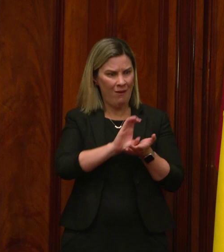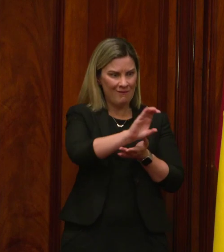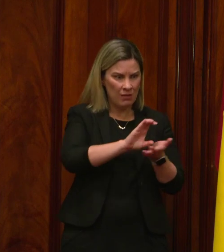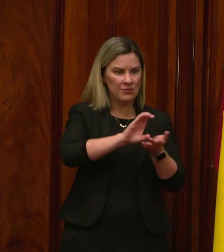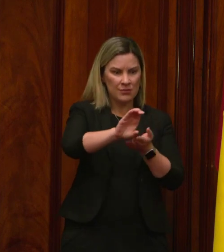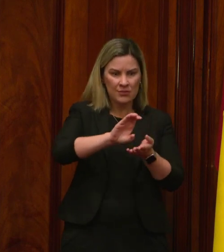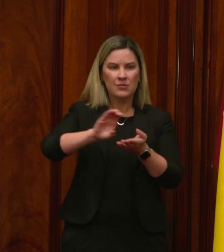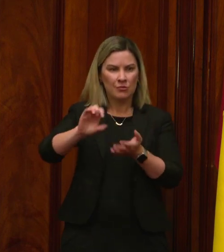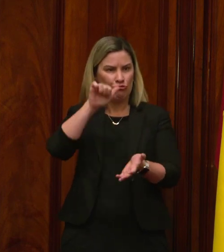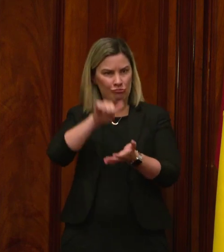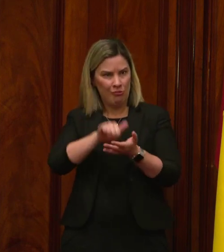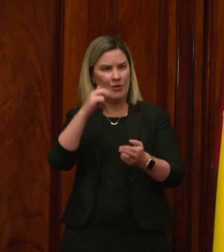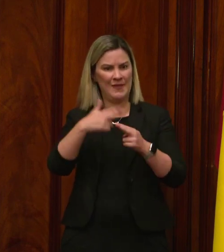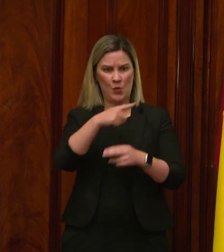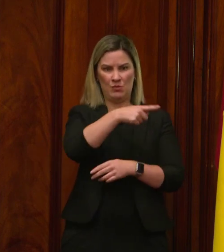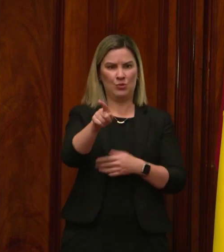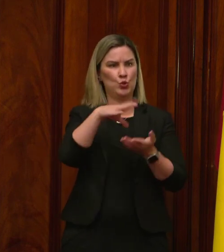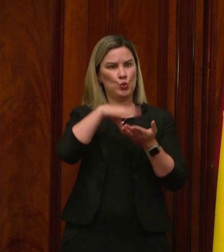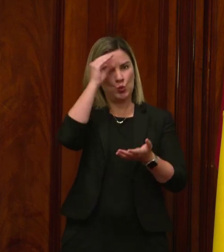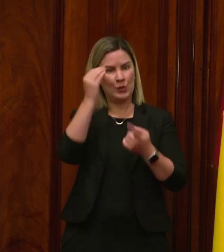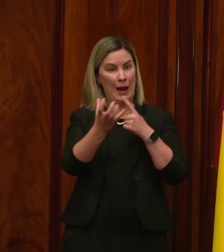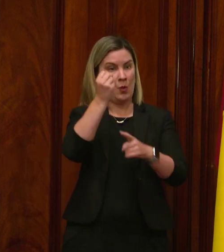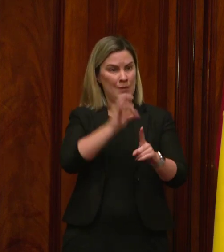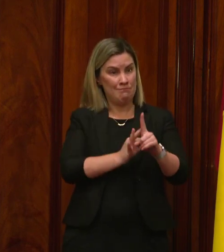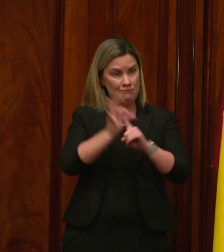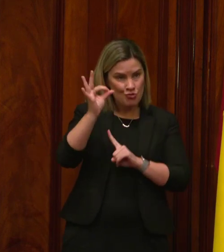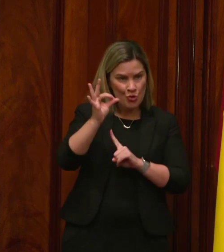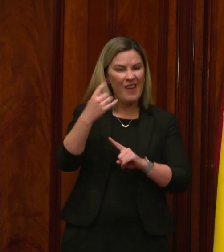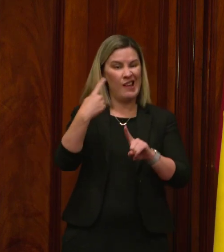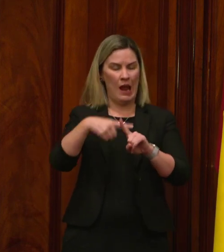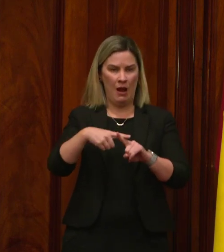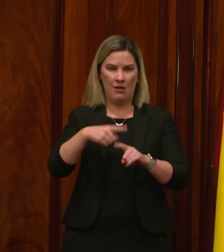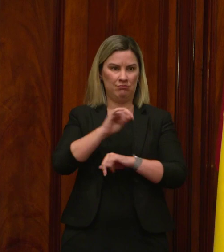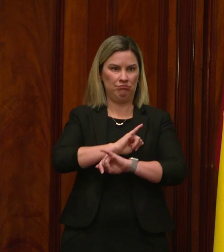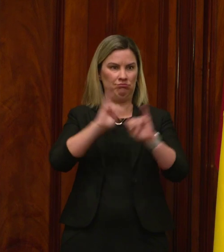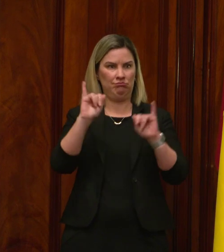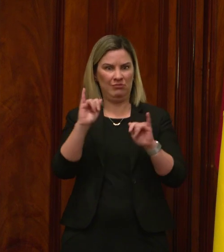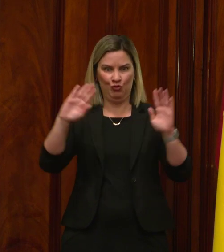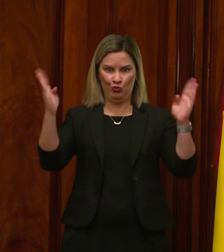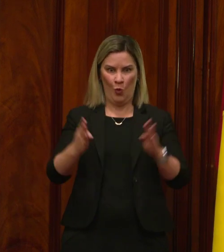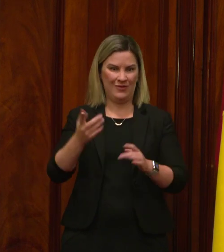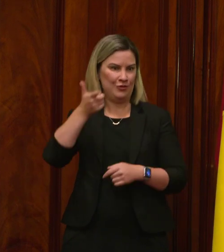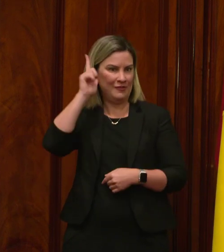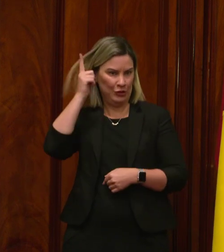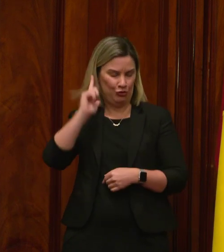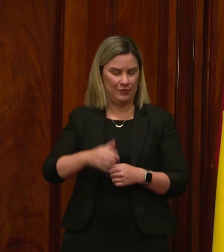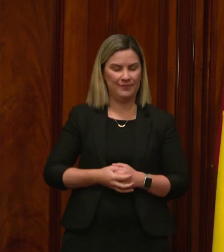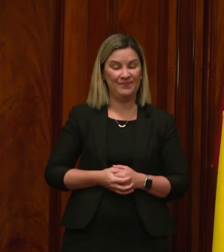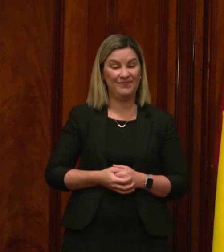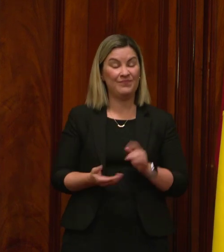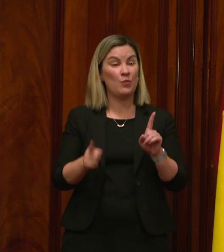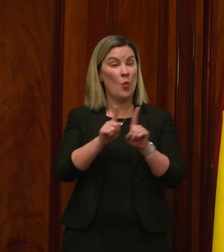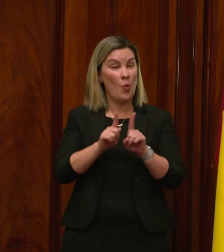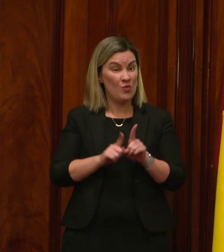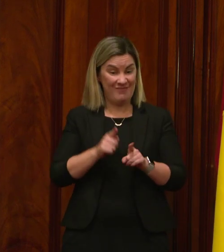they need to deliver improved student outcomes and ease chronic teacher shortages. Additionally, the government's growth